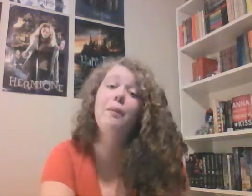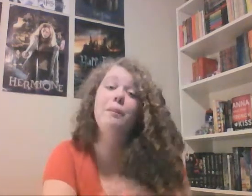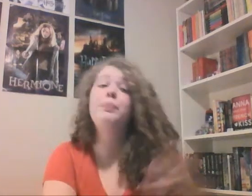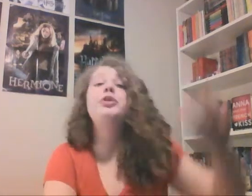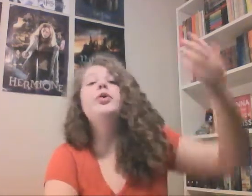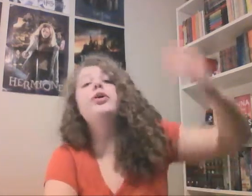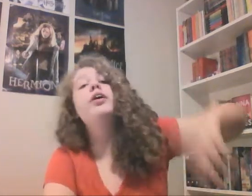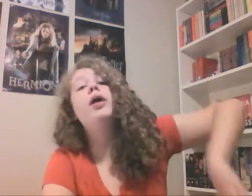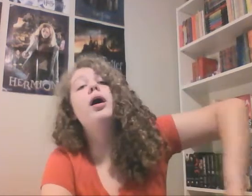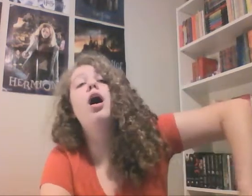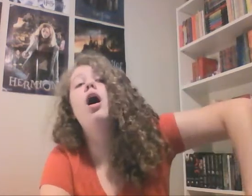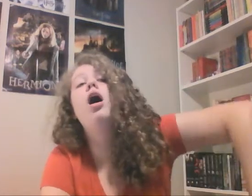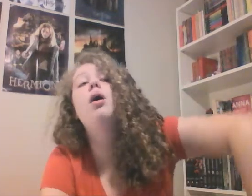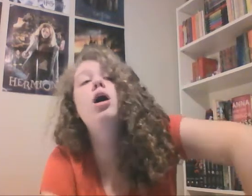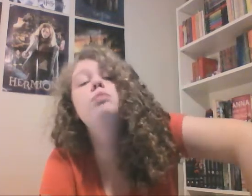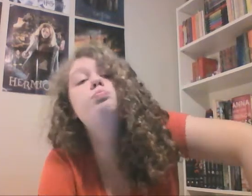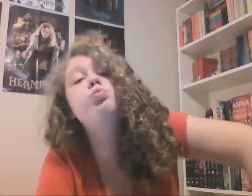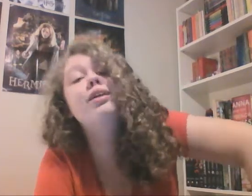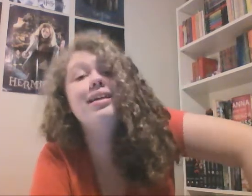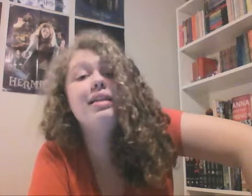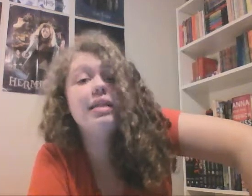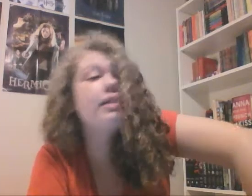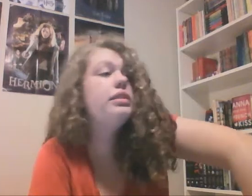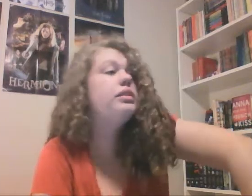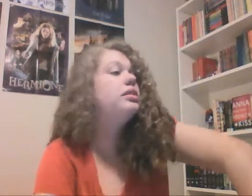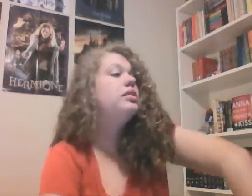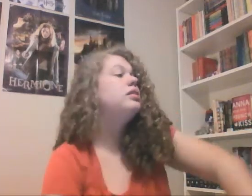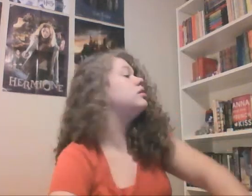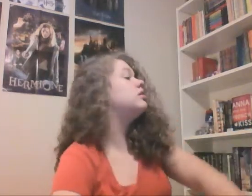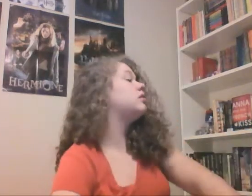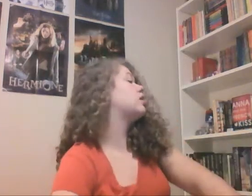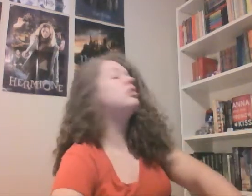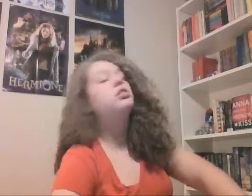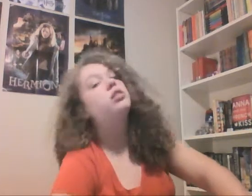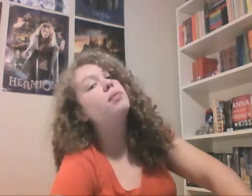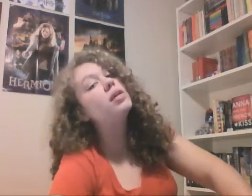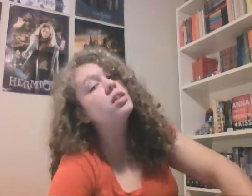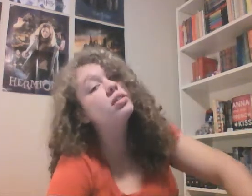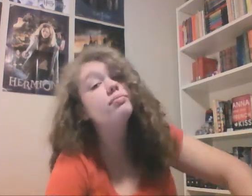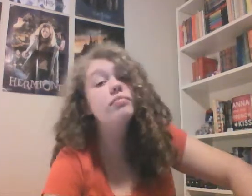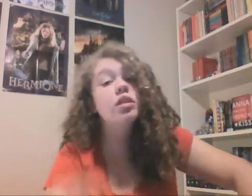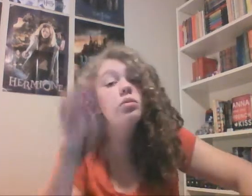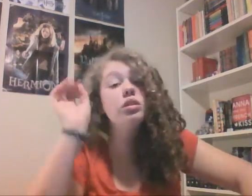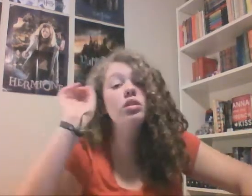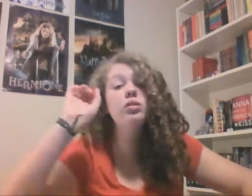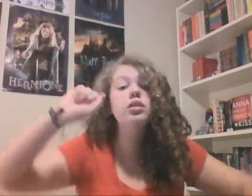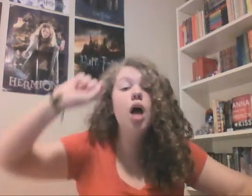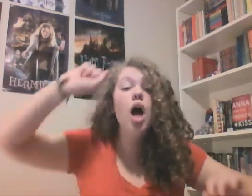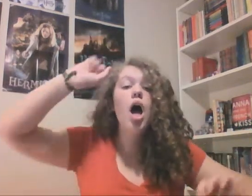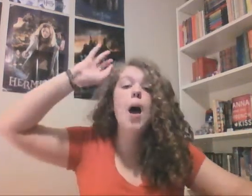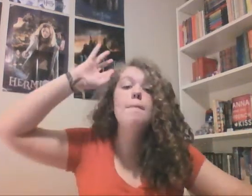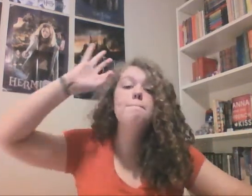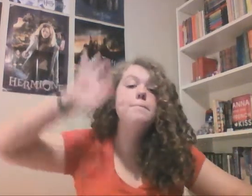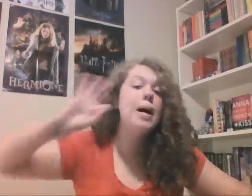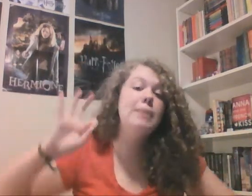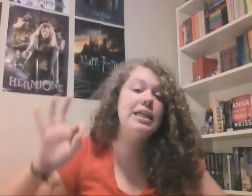Pure brilliantness. Just amazing. it was amazing